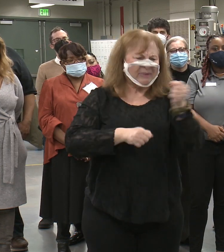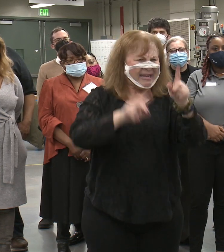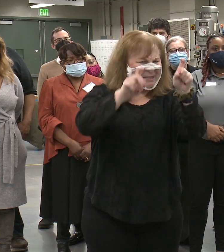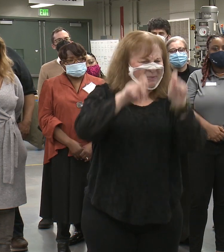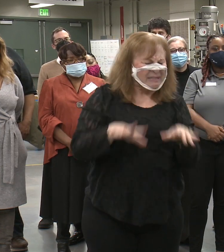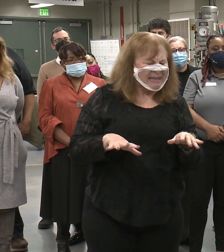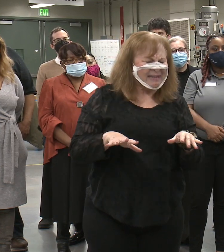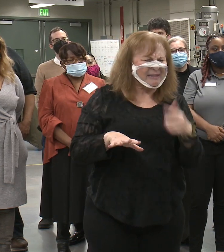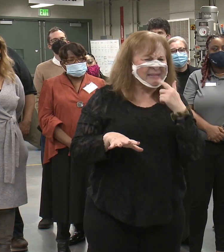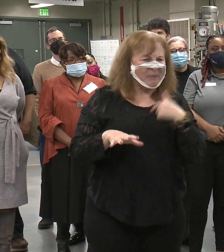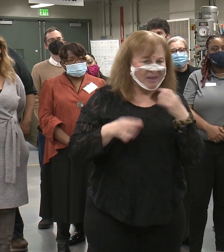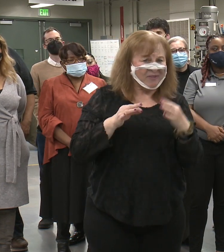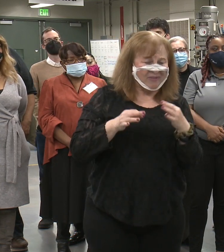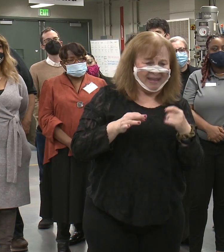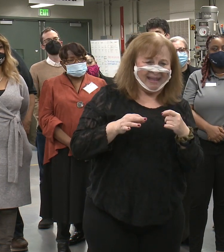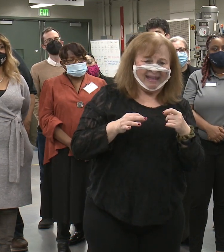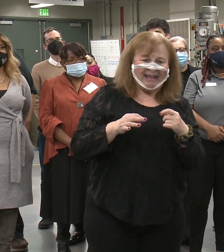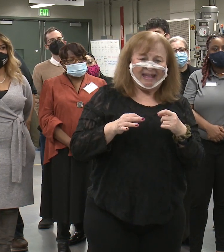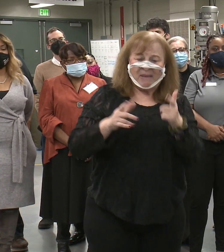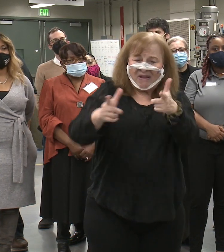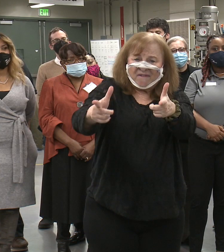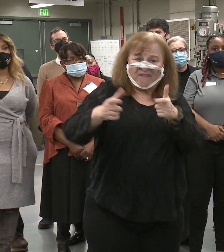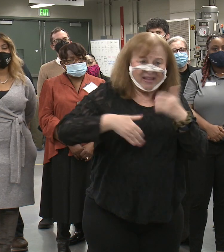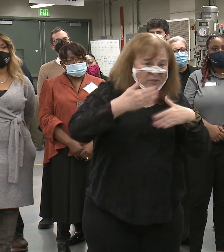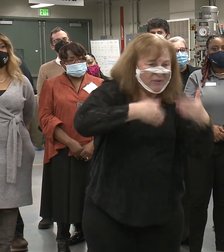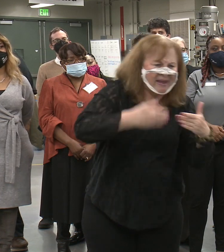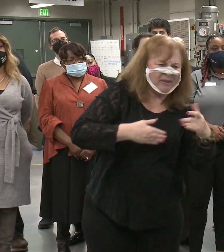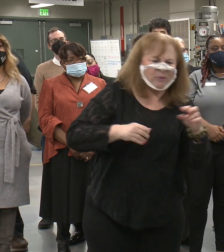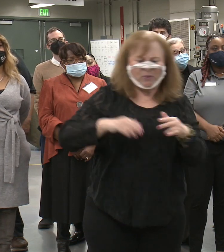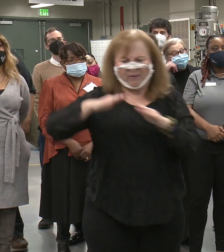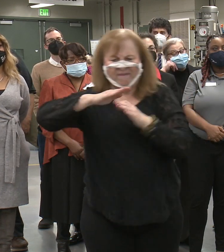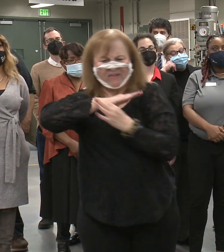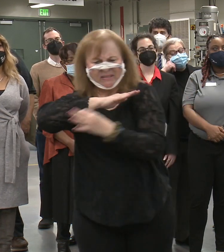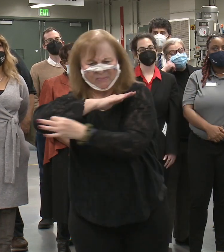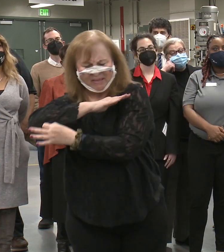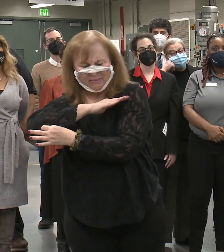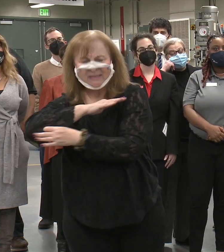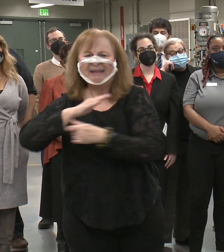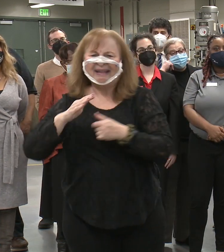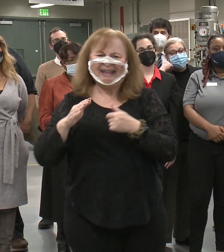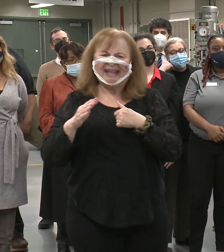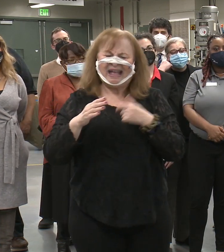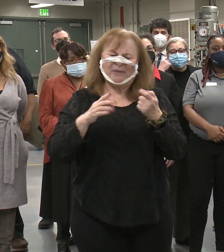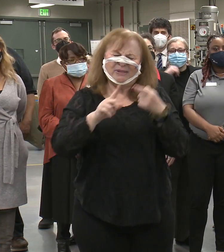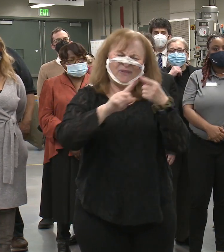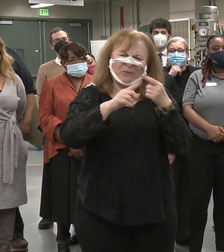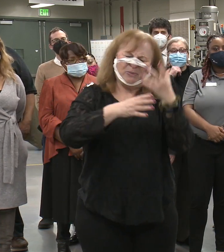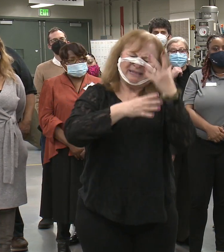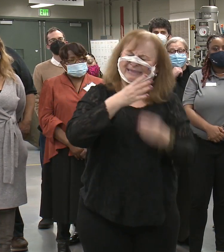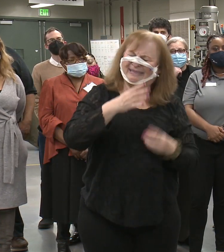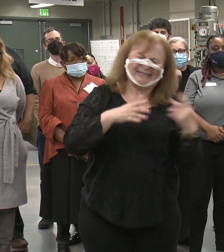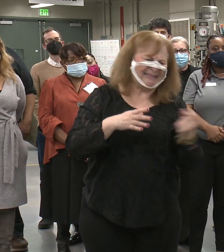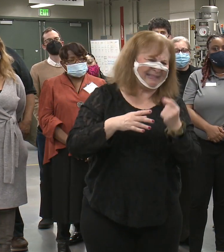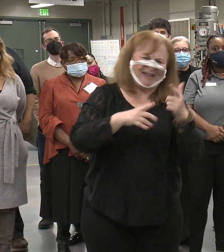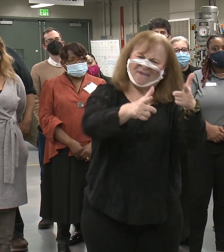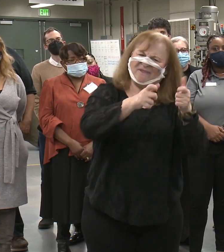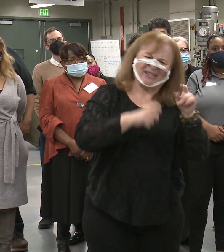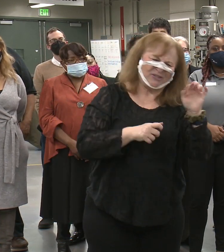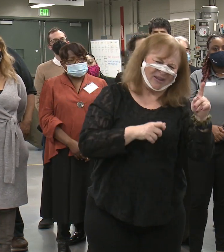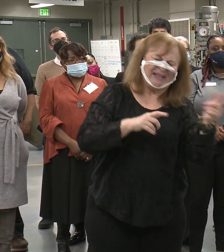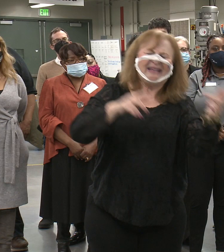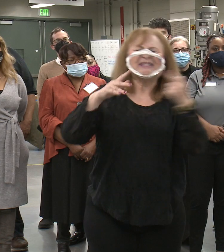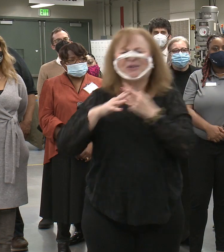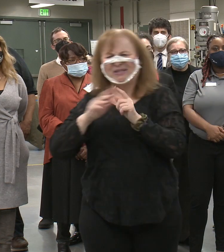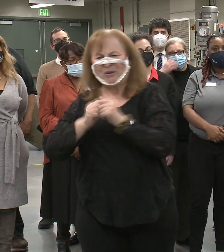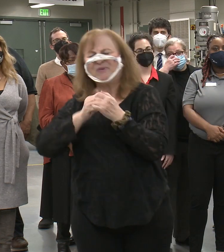determine if I would be fast-track welding or fundamentals. I was a couple of points off from fast-track welding, so I actually started